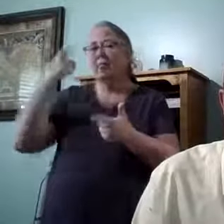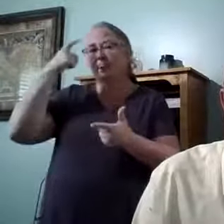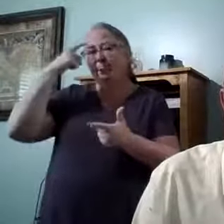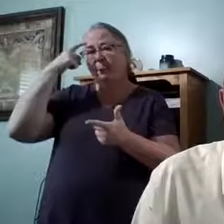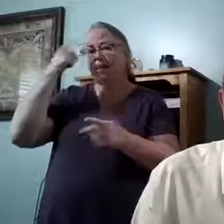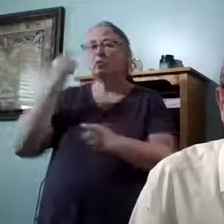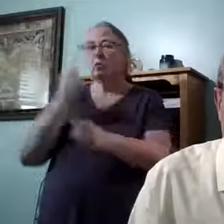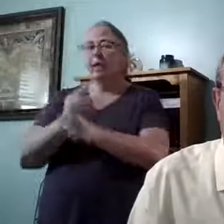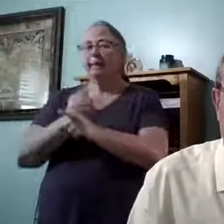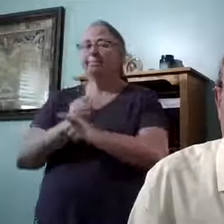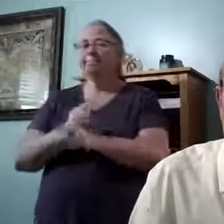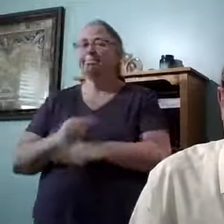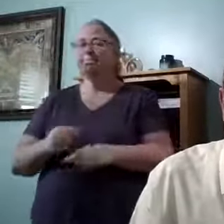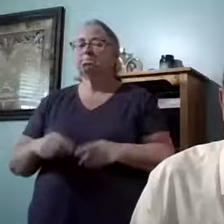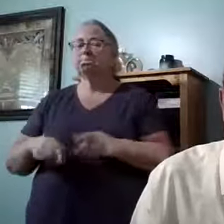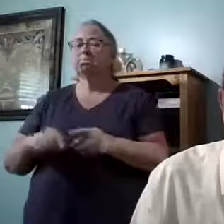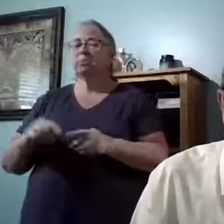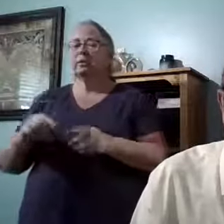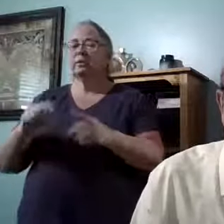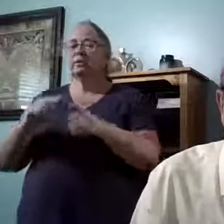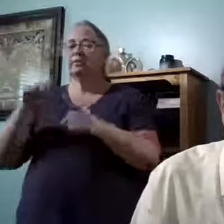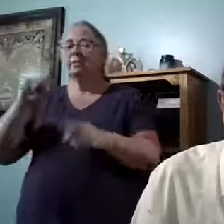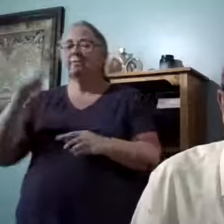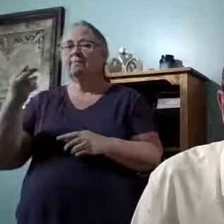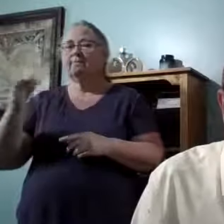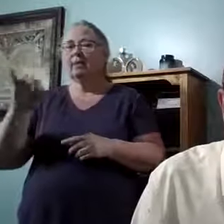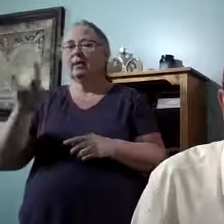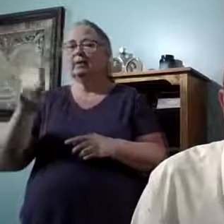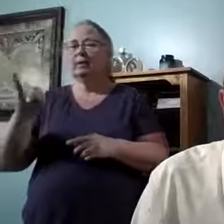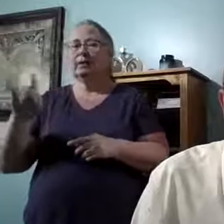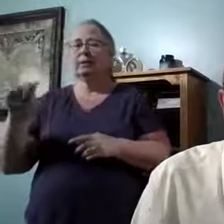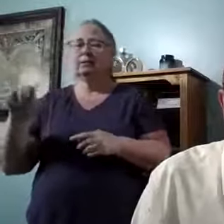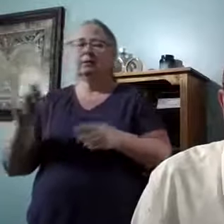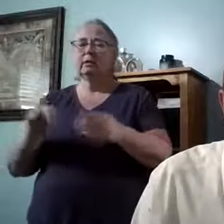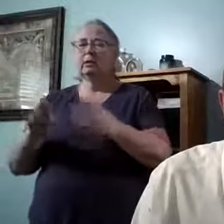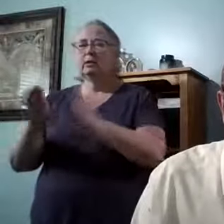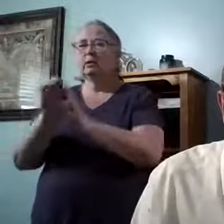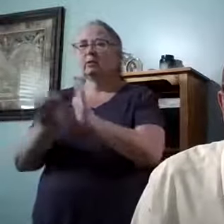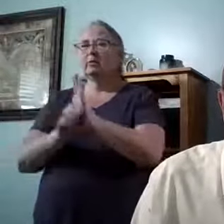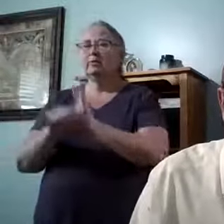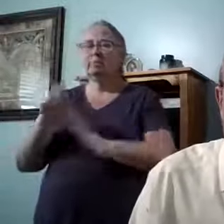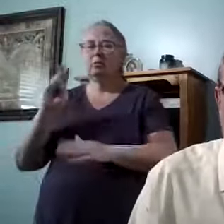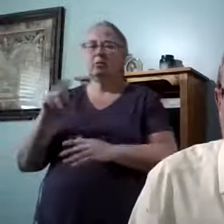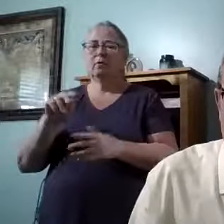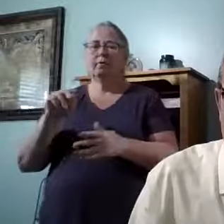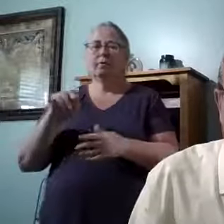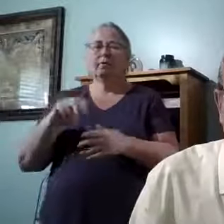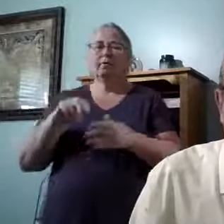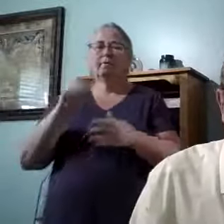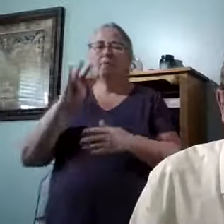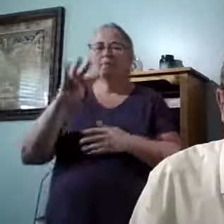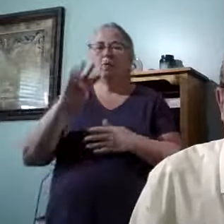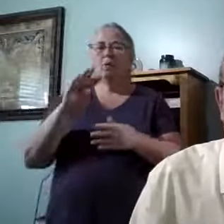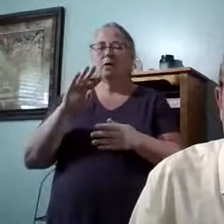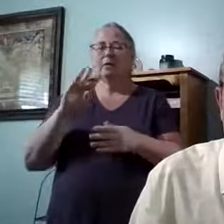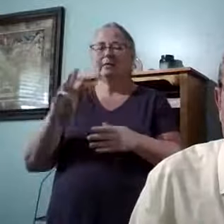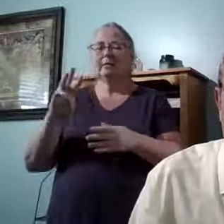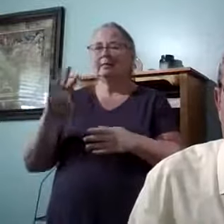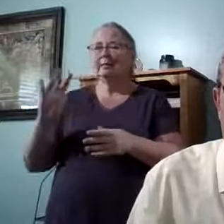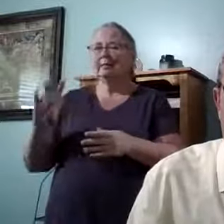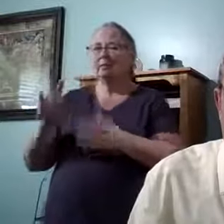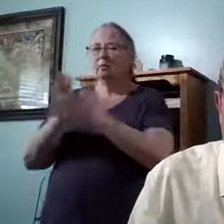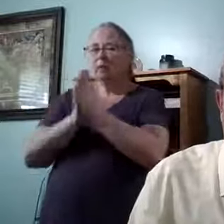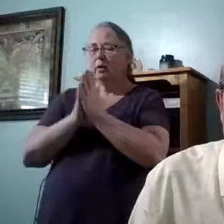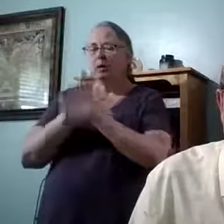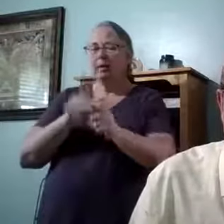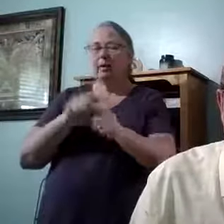And really, this is all based out of Philippians chapter four, Philippians four, six, and seven, praying right. Philippians four, eight,